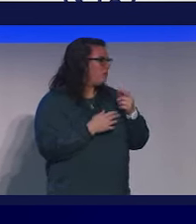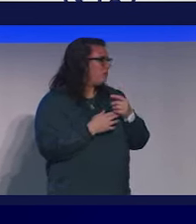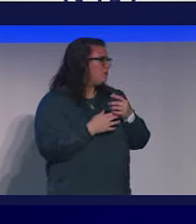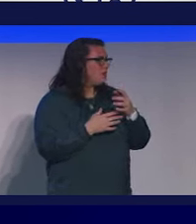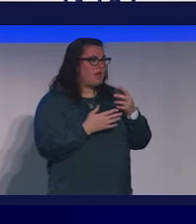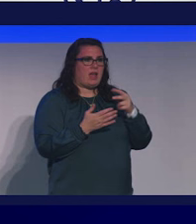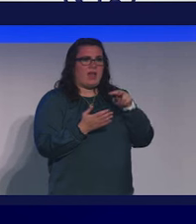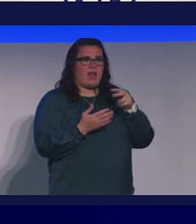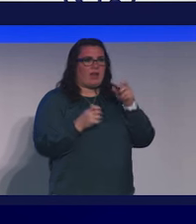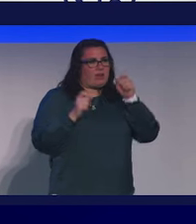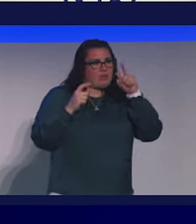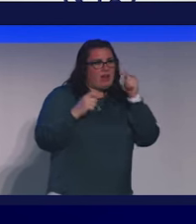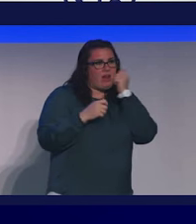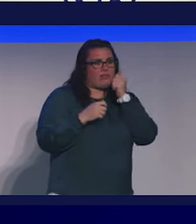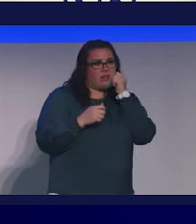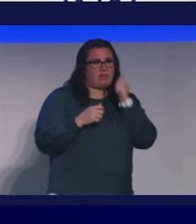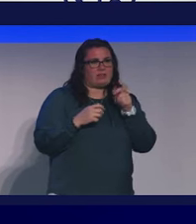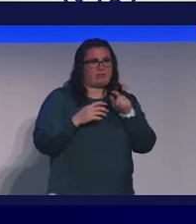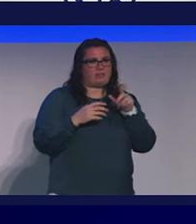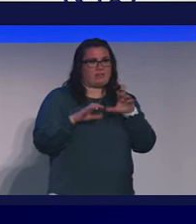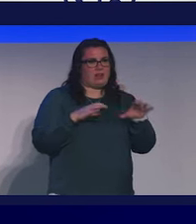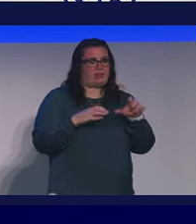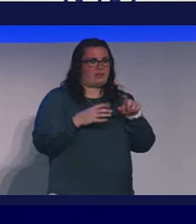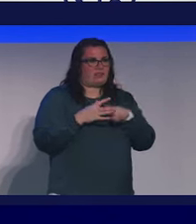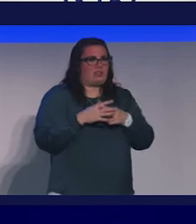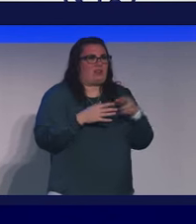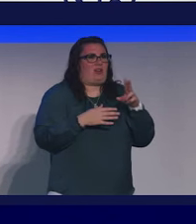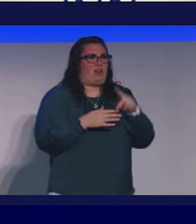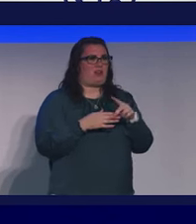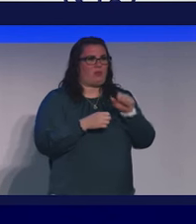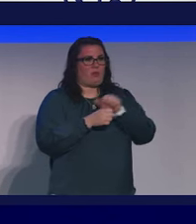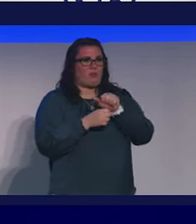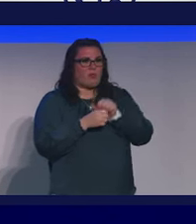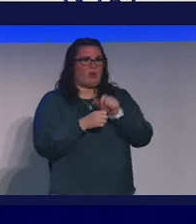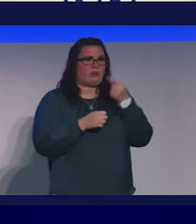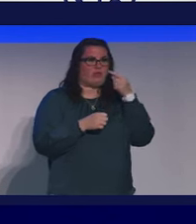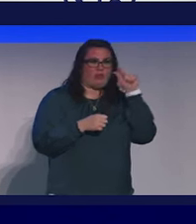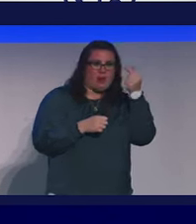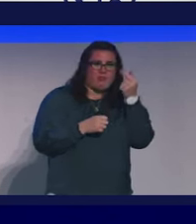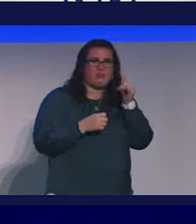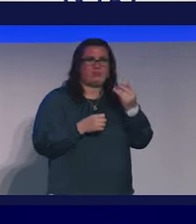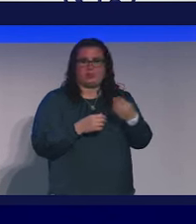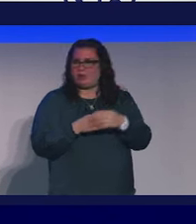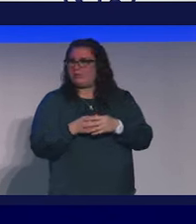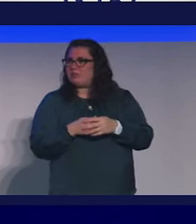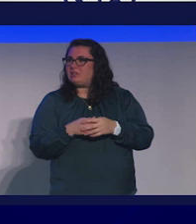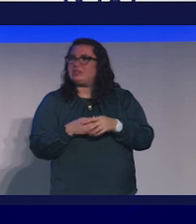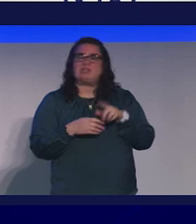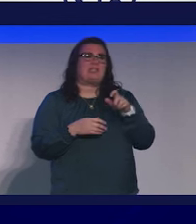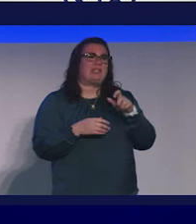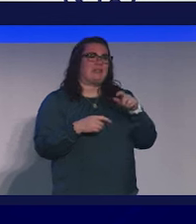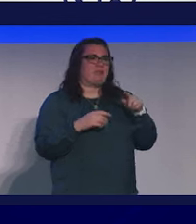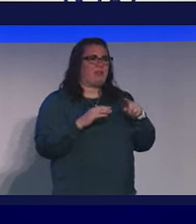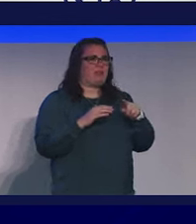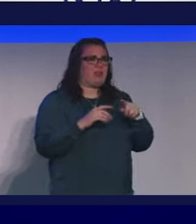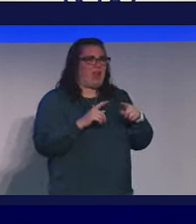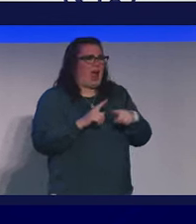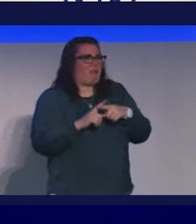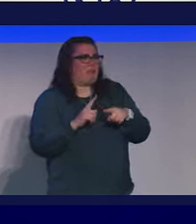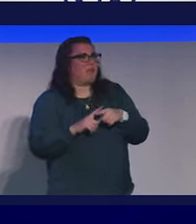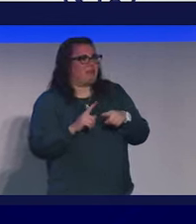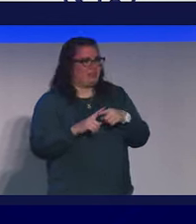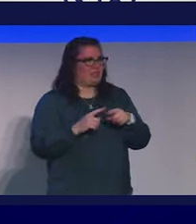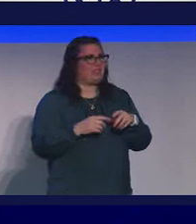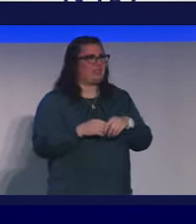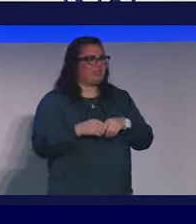gets up every day and does a startup, gets up every day and works in a government job, you have to be an optimist at heart and